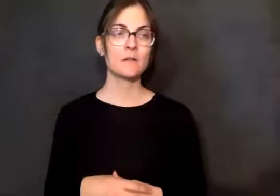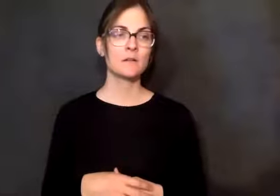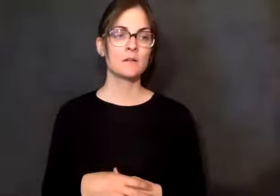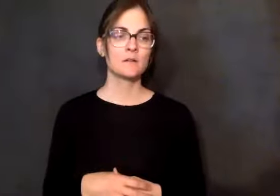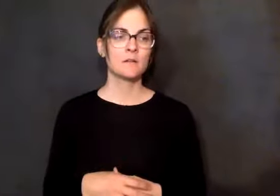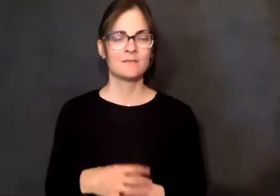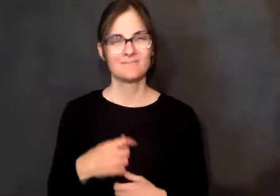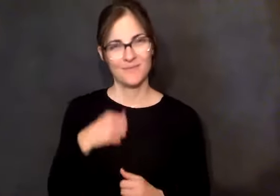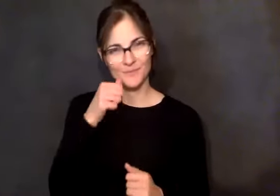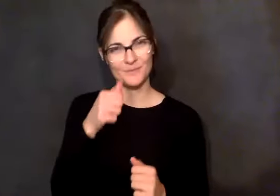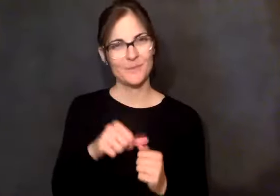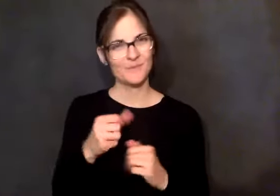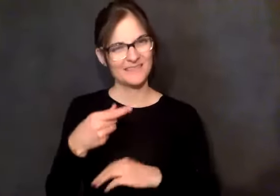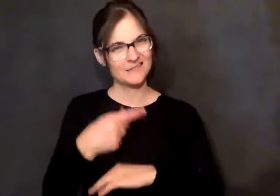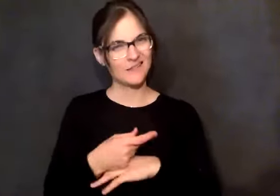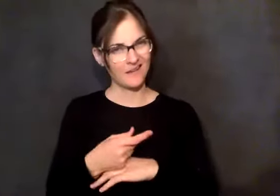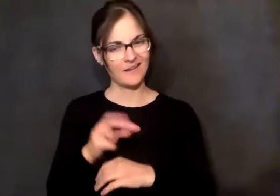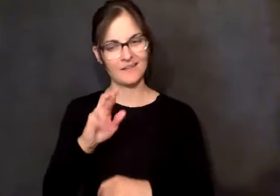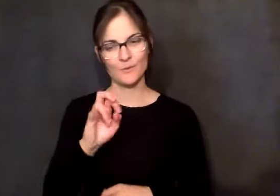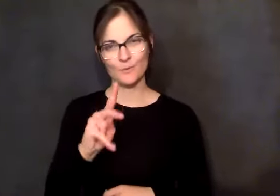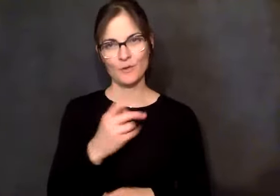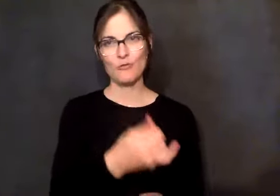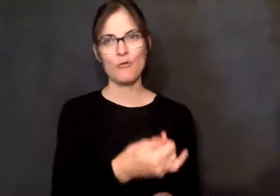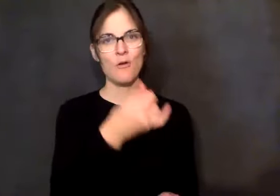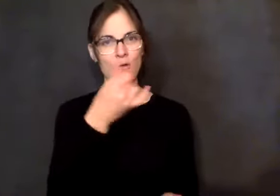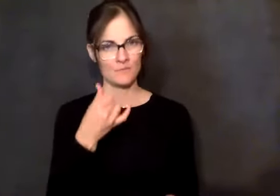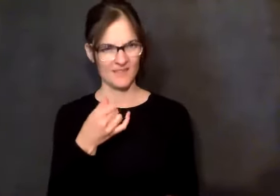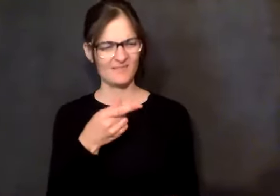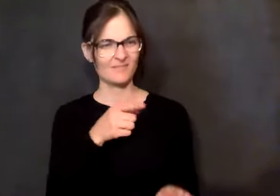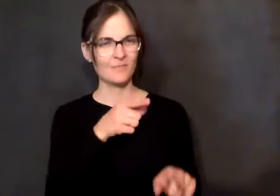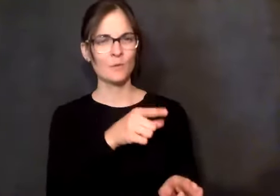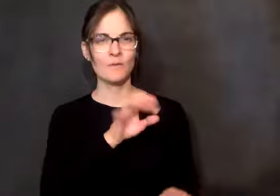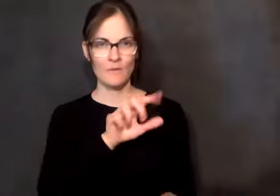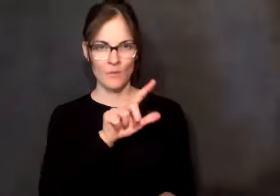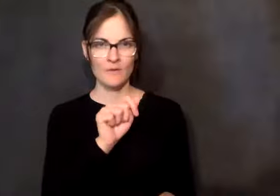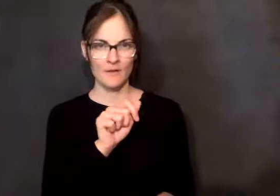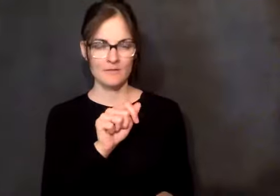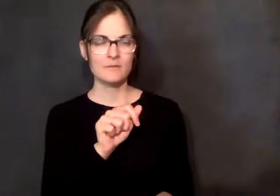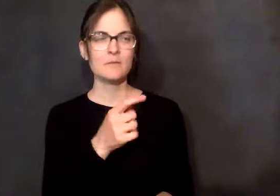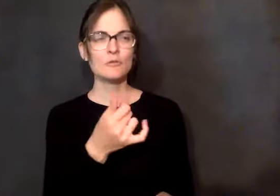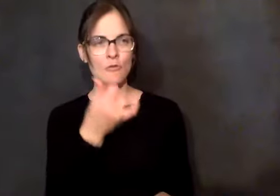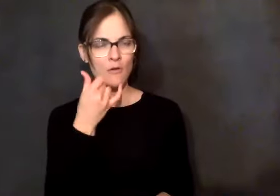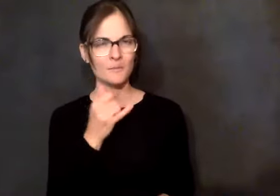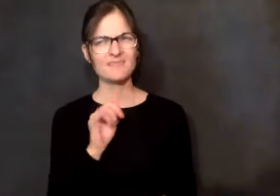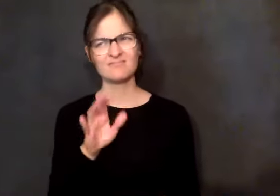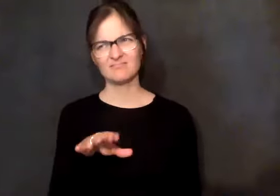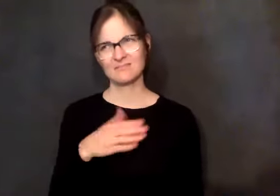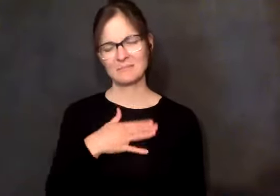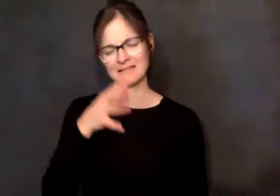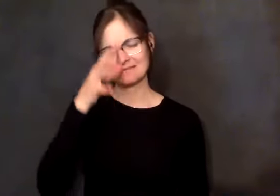Florida. And he said with tears in his voice, my dad's drinking again. And I said, that's OK.